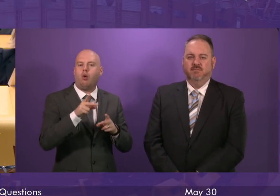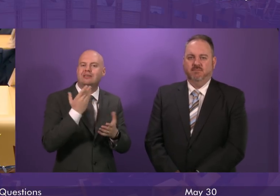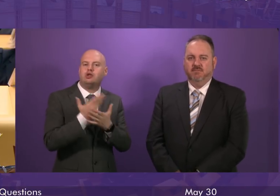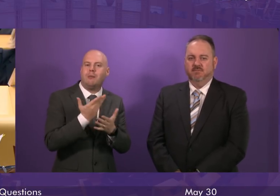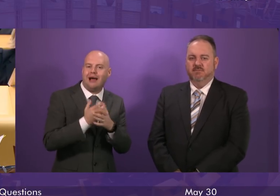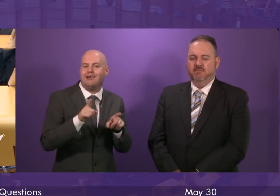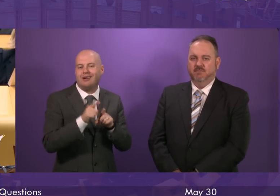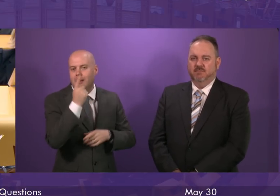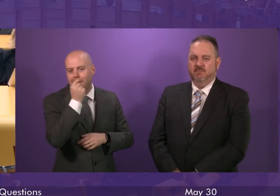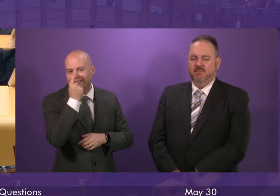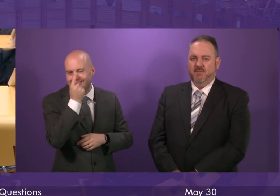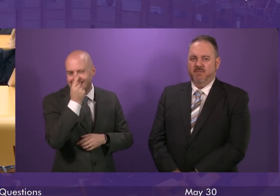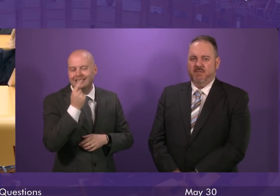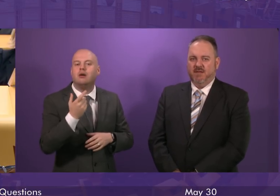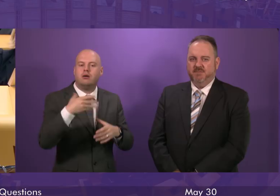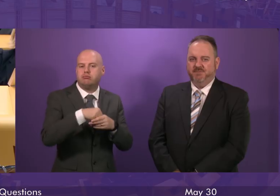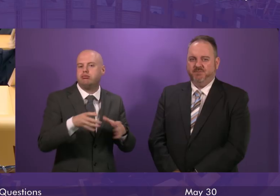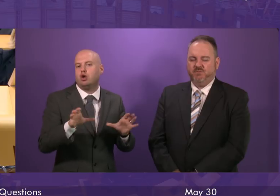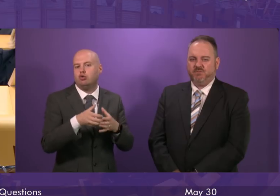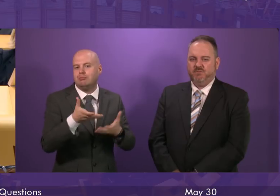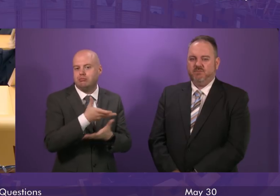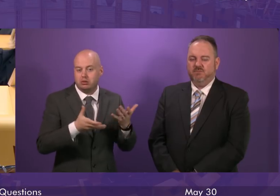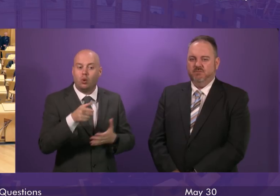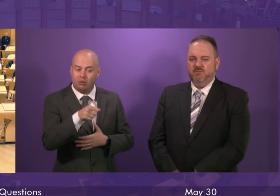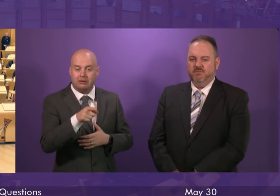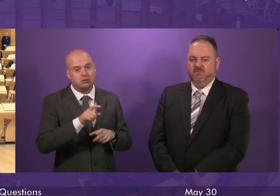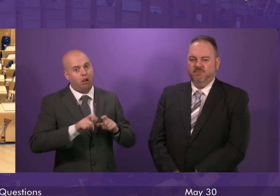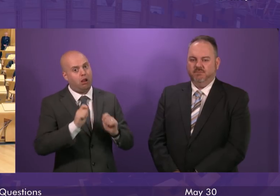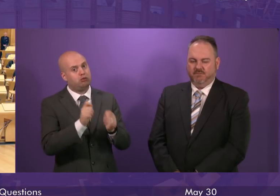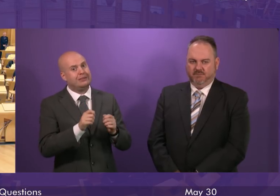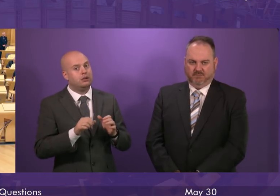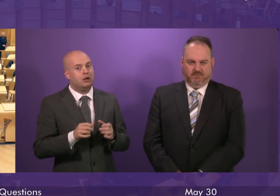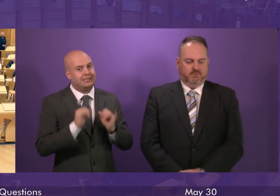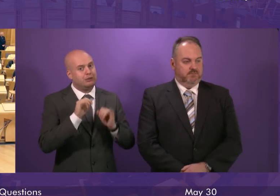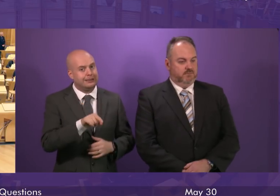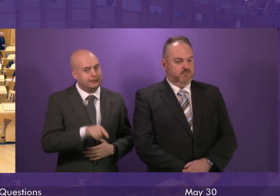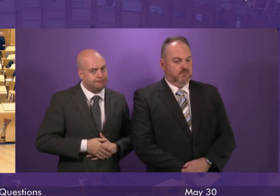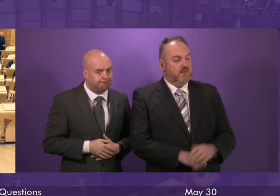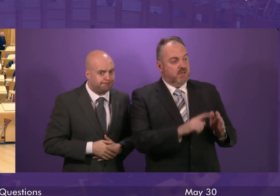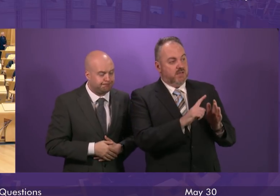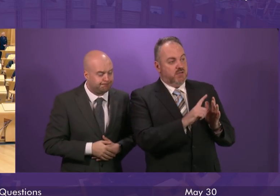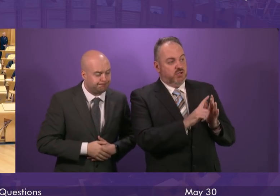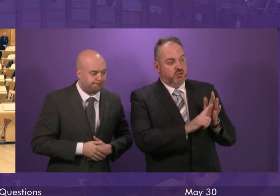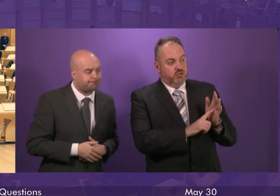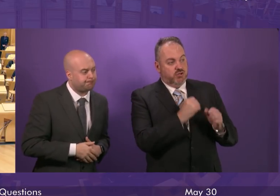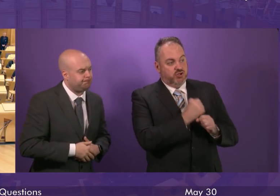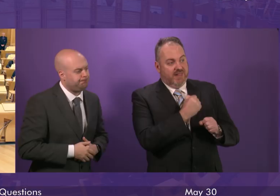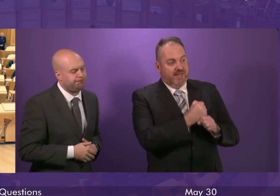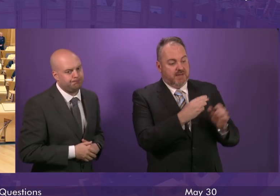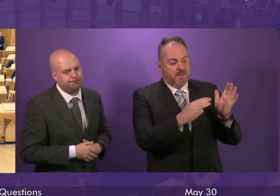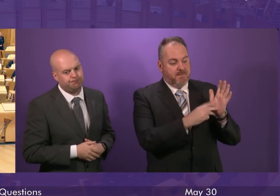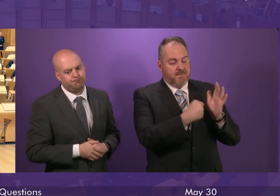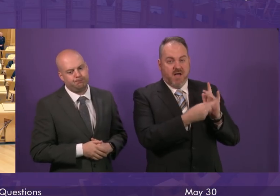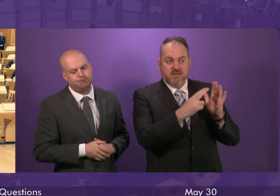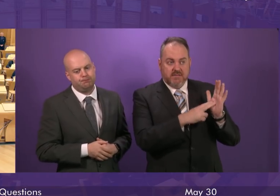group so these issues will continue to be taken extremely seriously Gillian Martin thank you I'd like to ask the